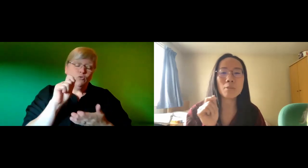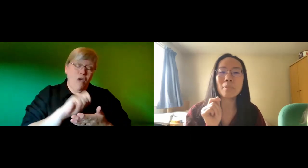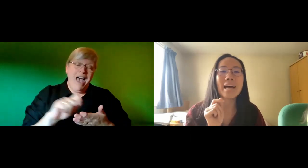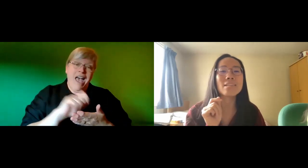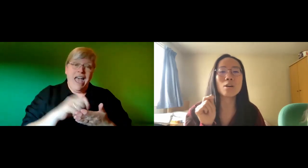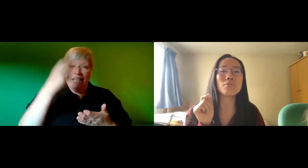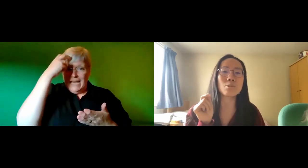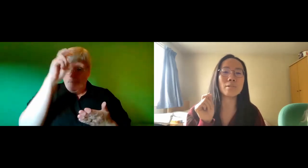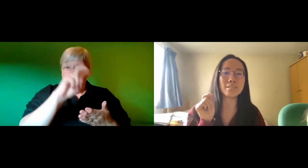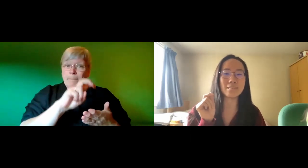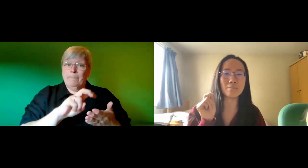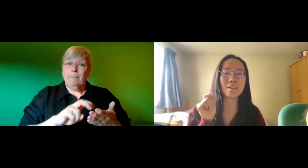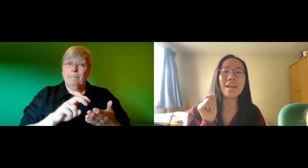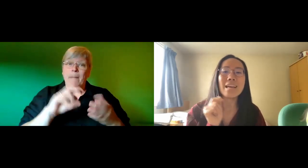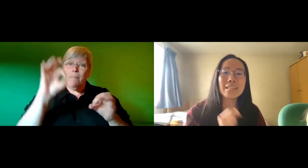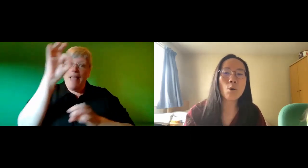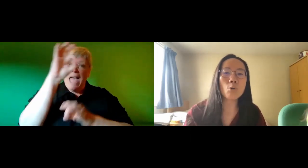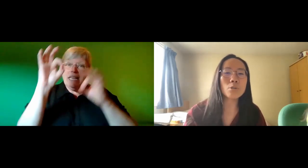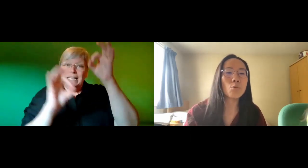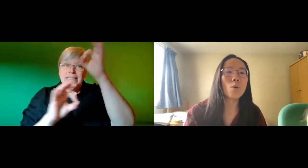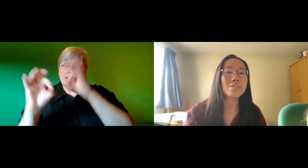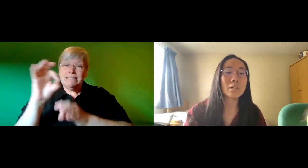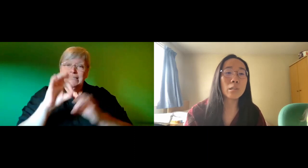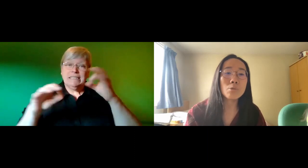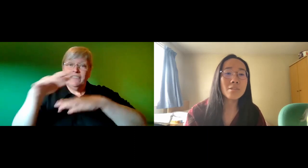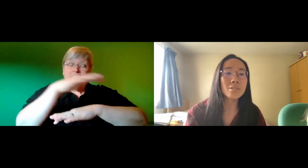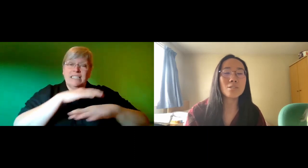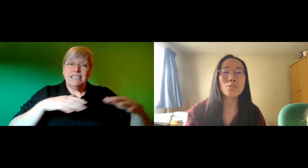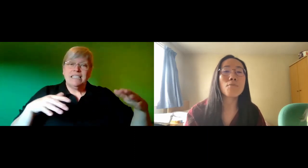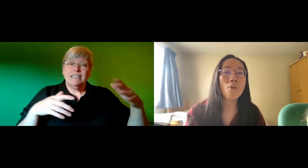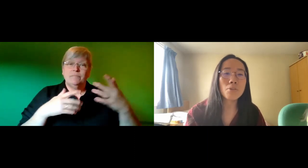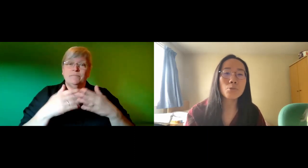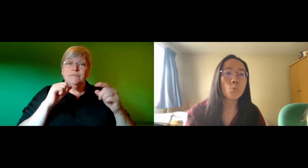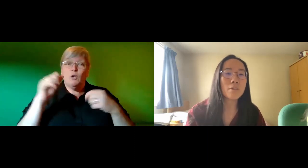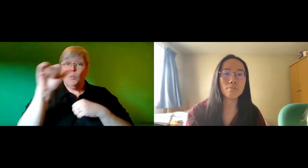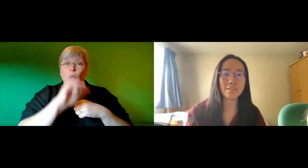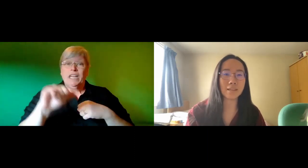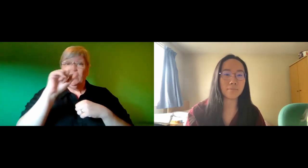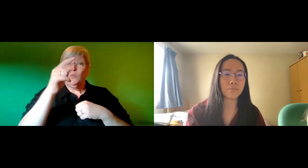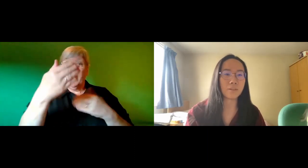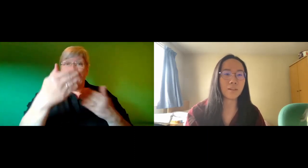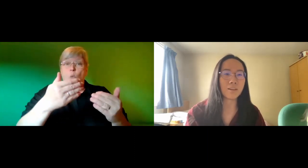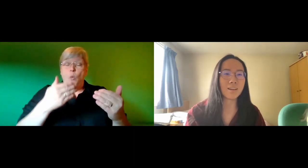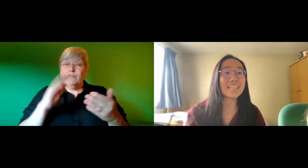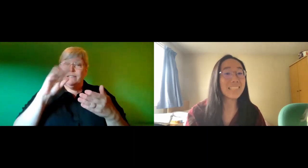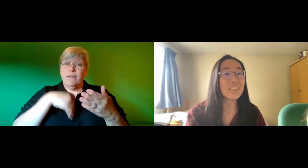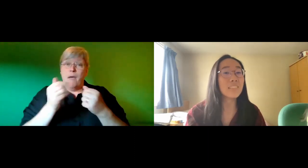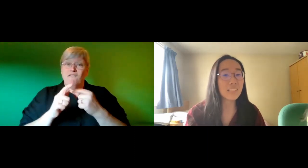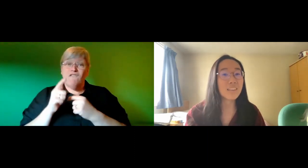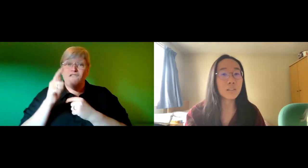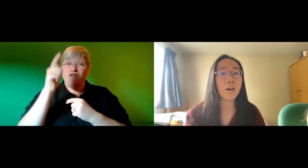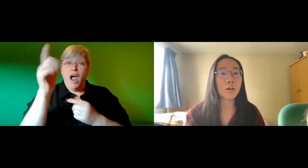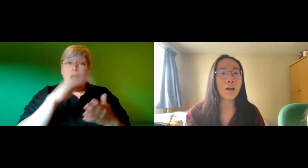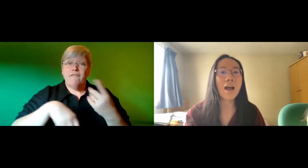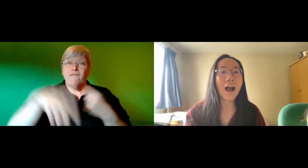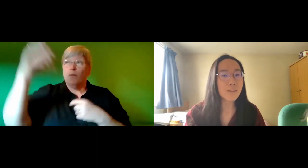names of the planets of the solar system in the order of the ones closest to the farthest away from the sun it is nearly